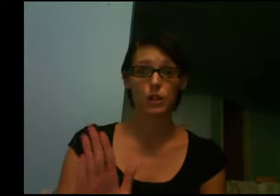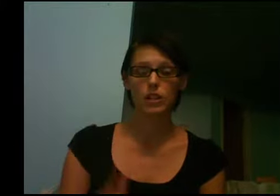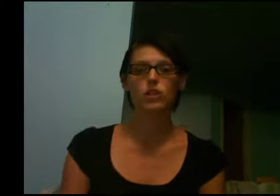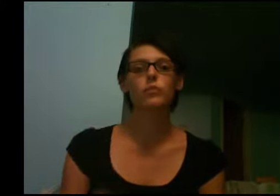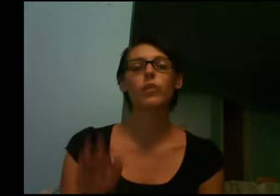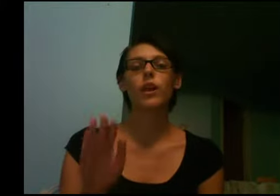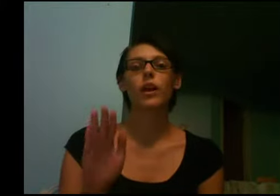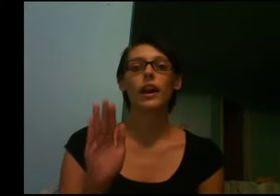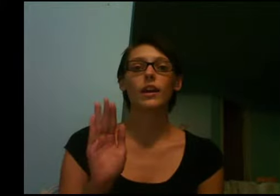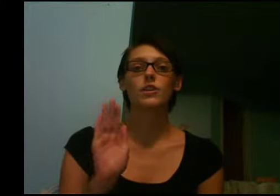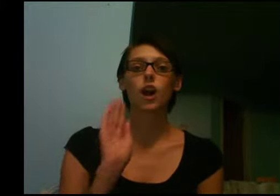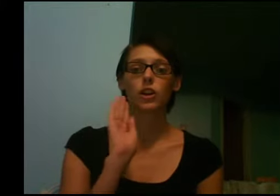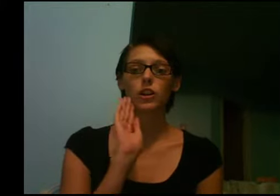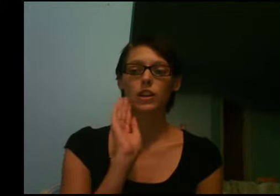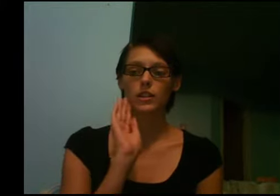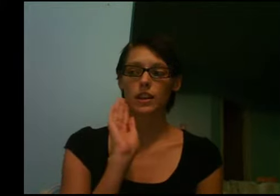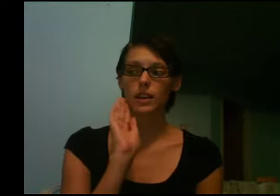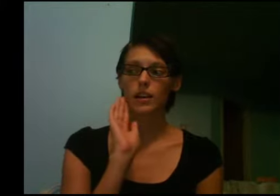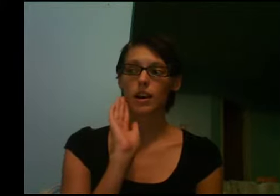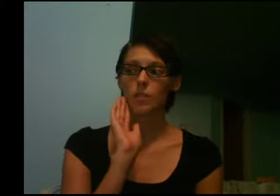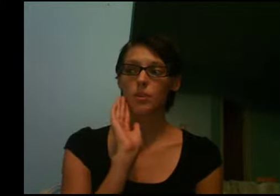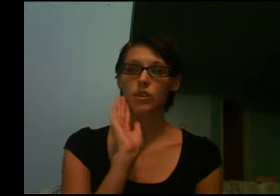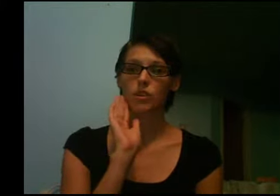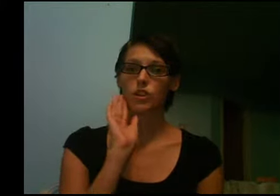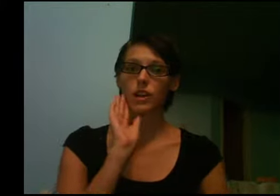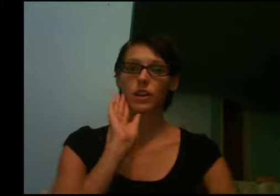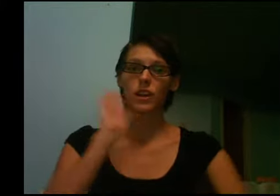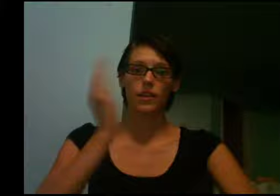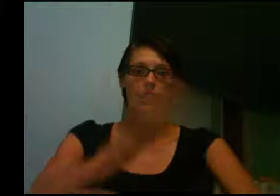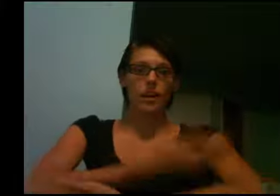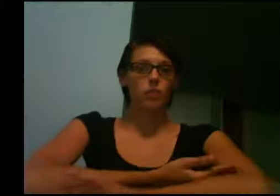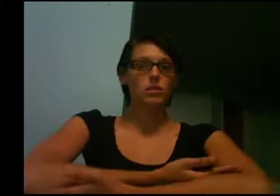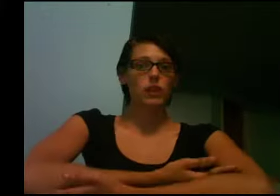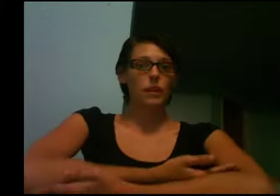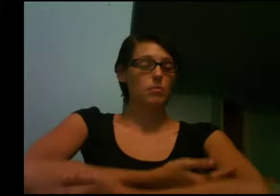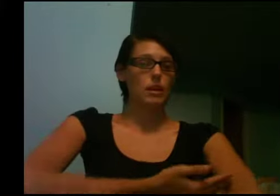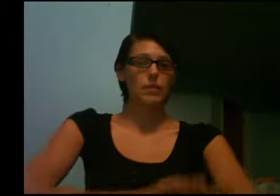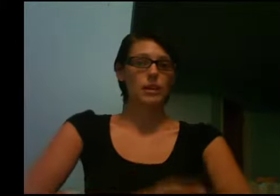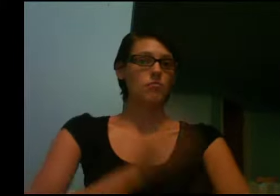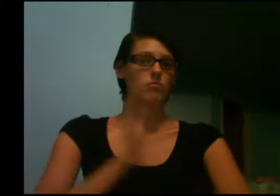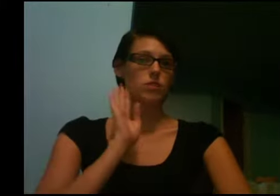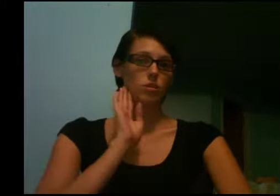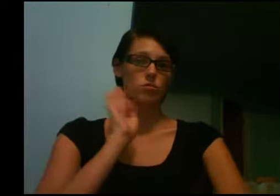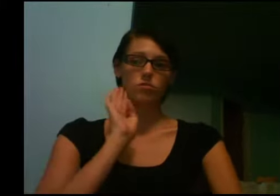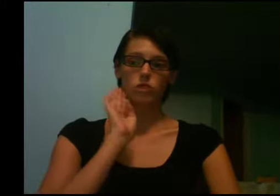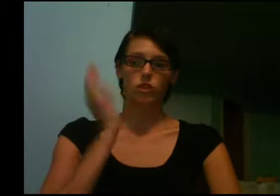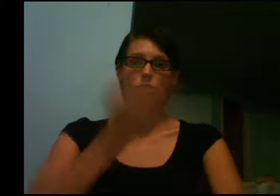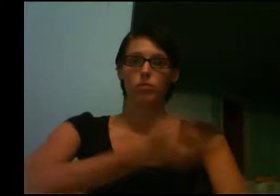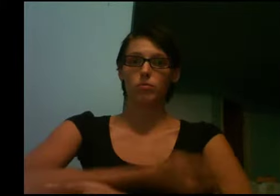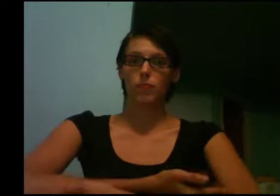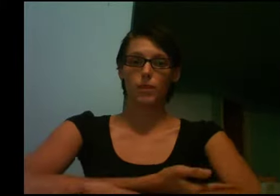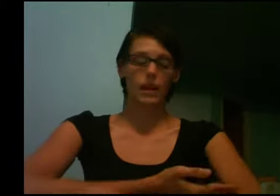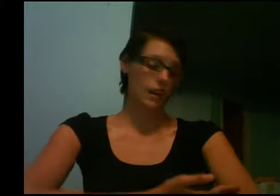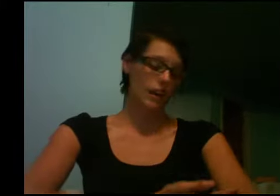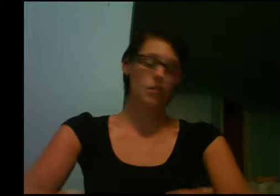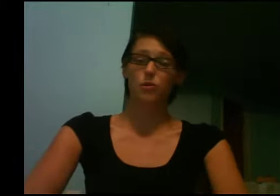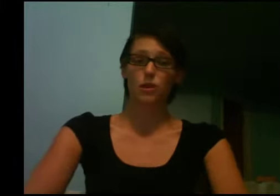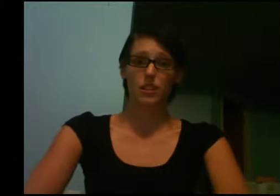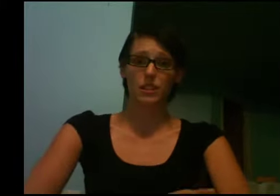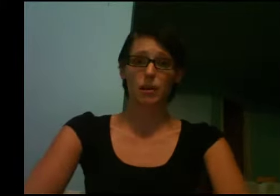speaking to, and daughter is like a cup near your chin and then out to like baby, so girl, baby. I don't know if you can see